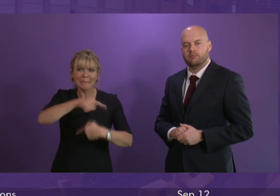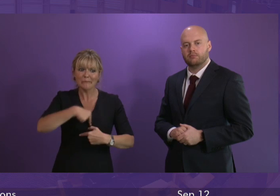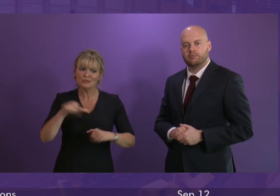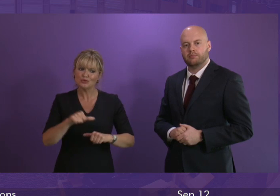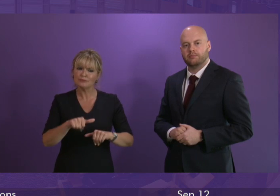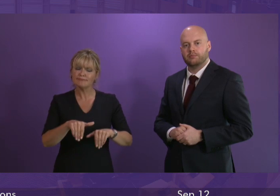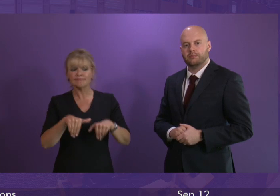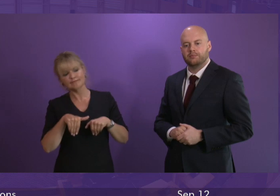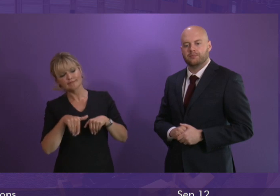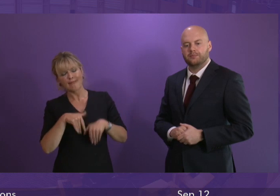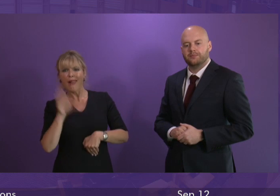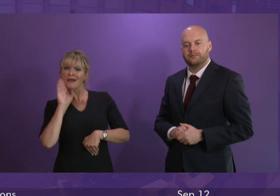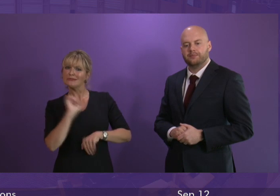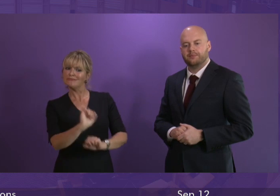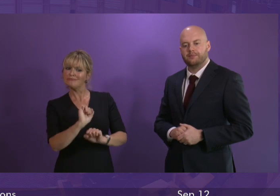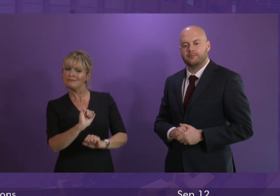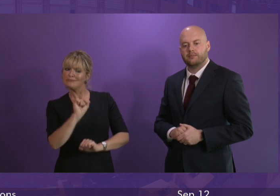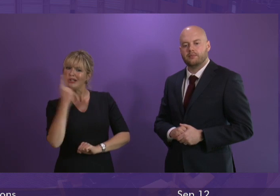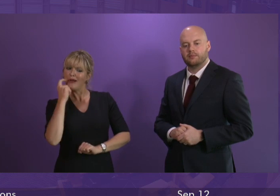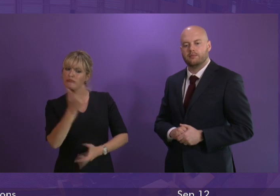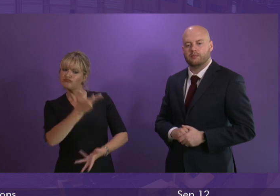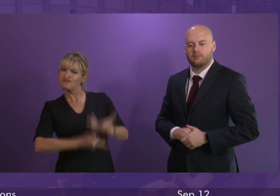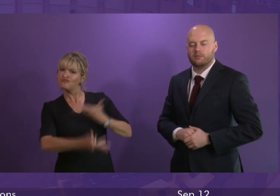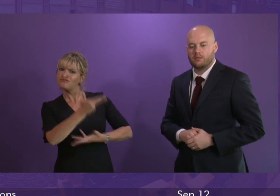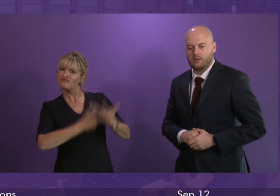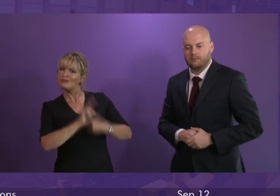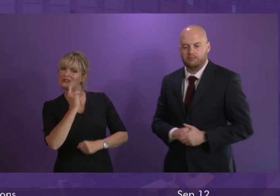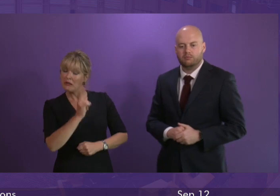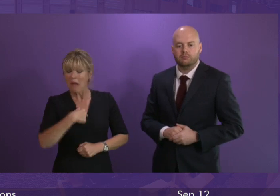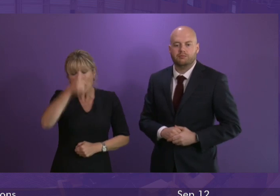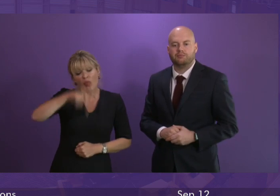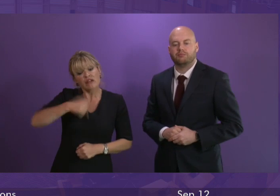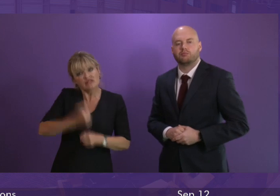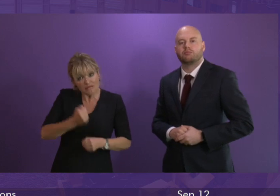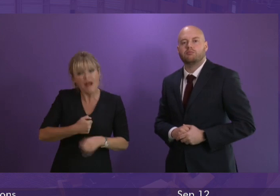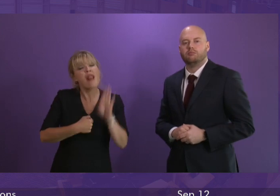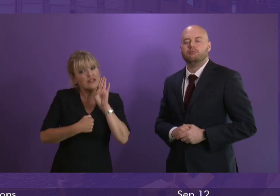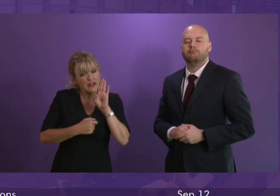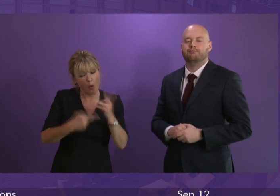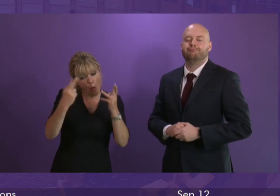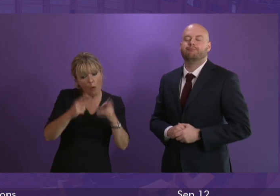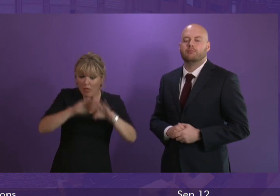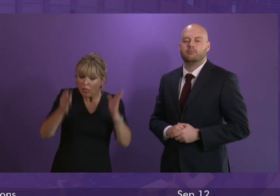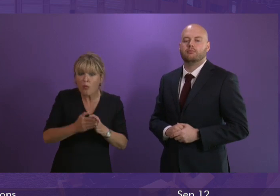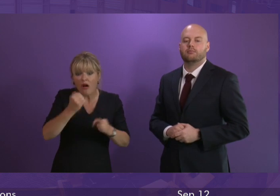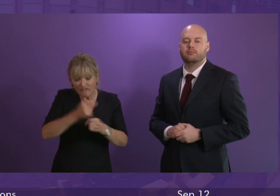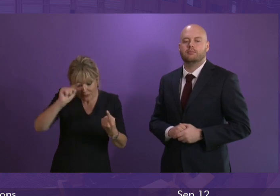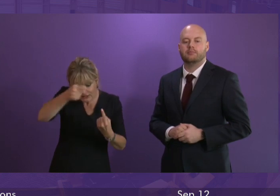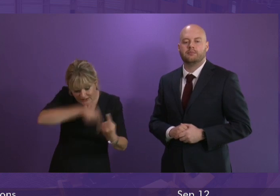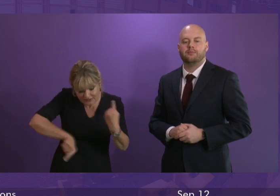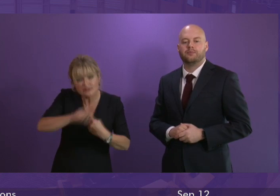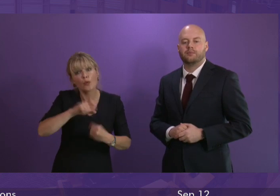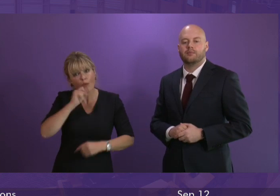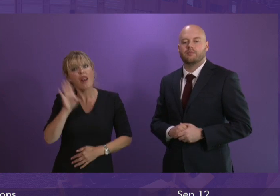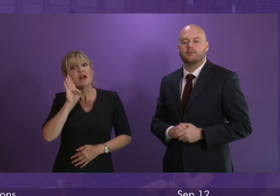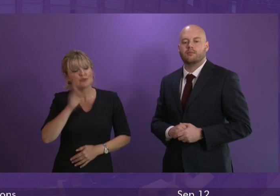that and take account of what the younger generation are telling us I know this government is and I hope governments across the world do so I wish those